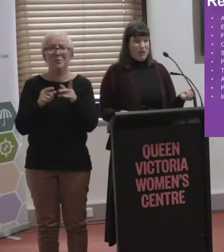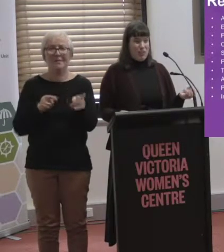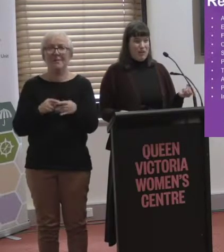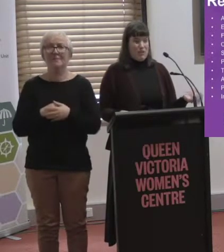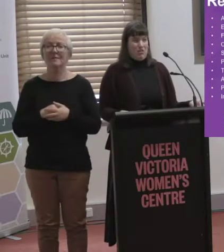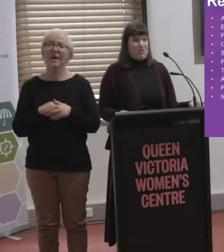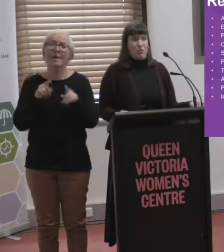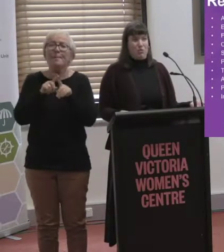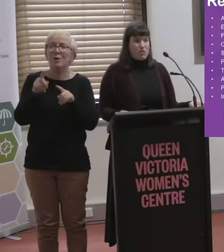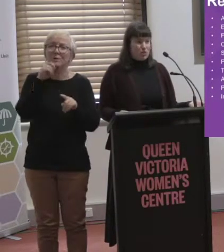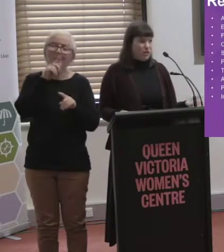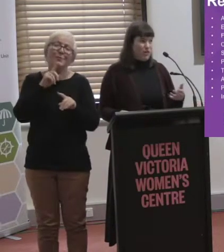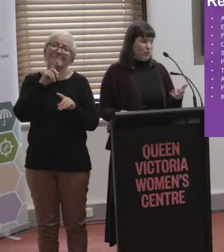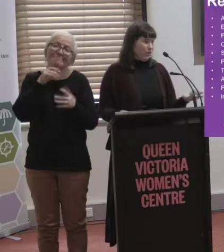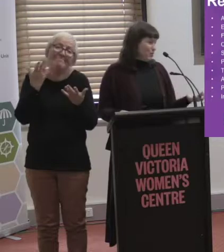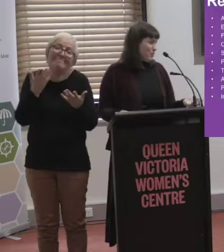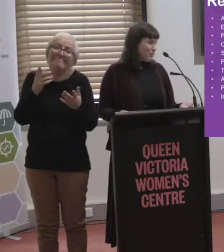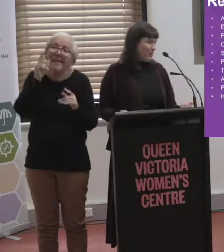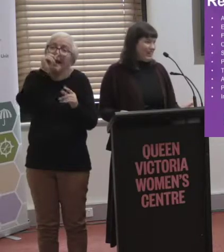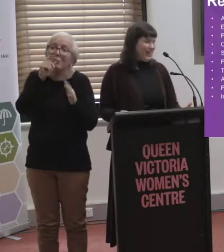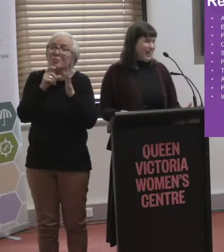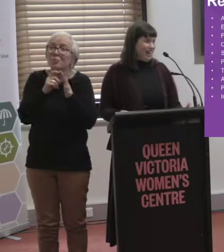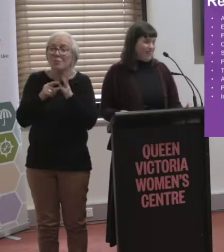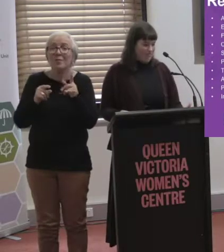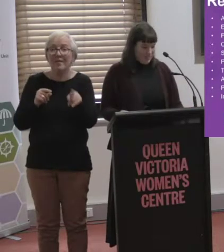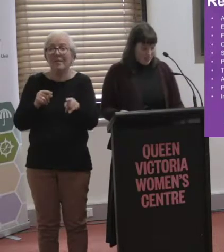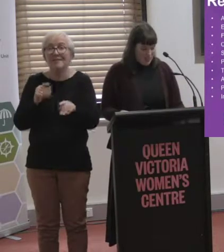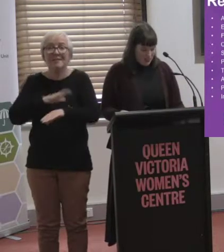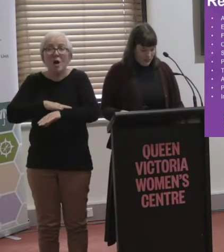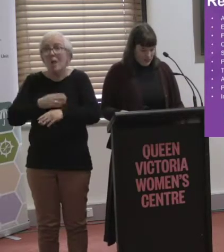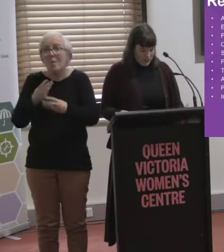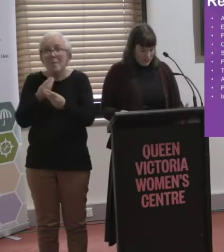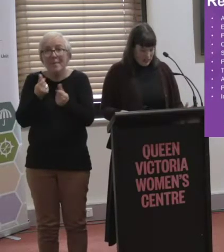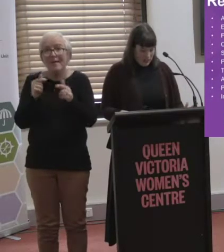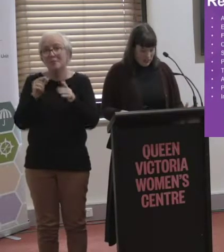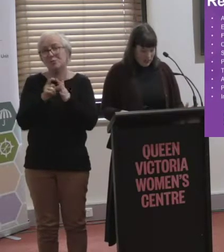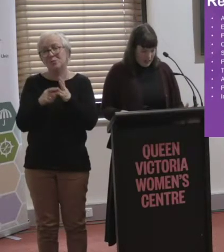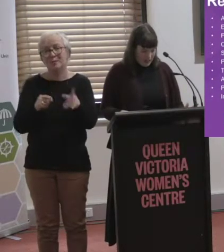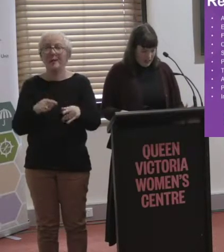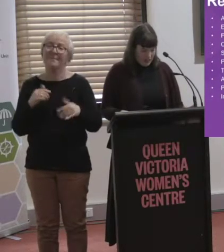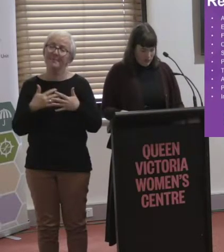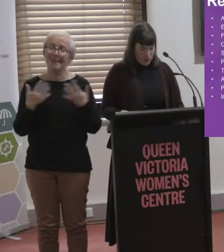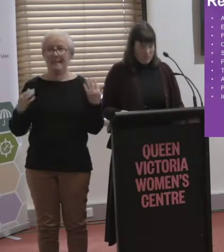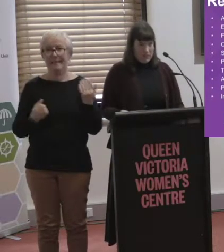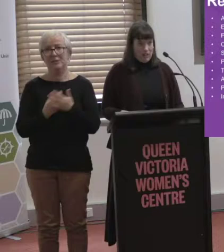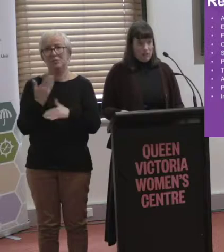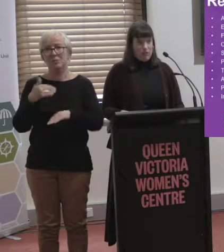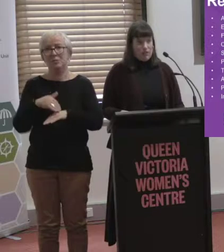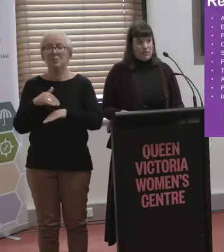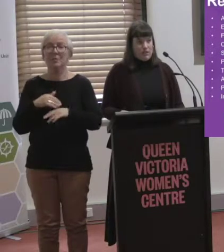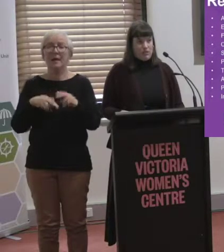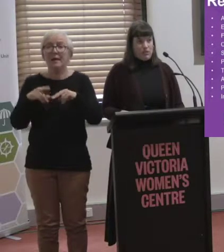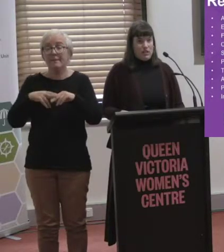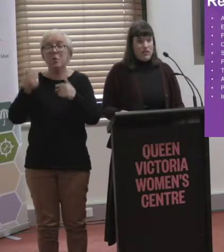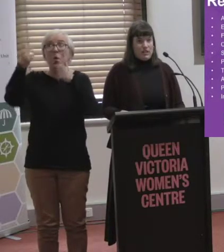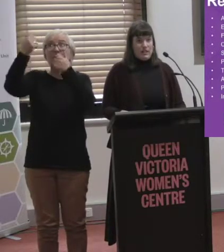people are not able to do. I don't think we have the time or the money. So, that's an issue. And it also means that even if